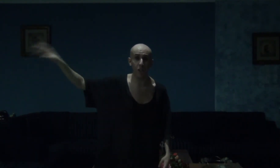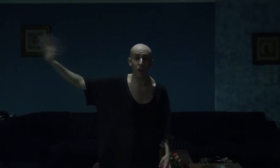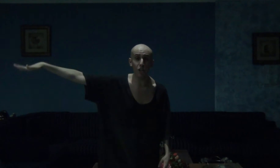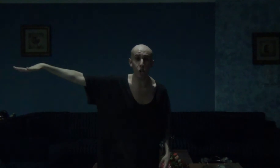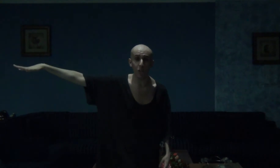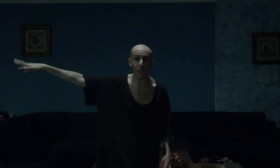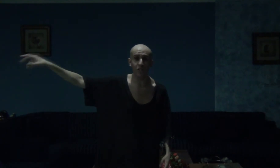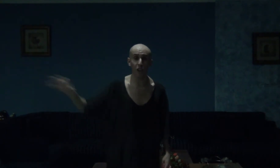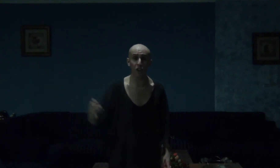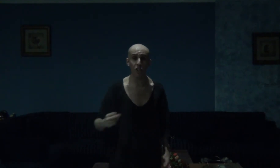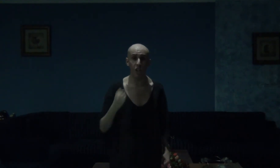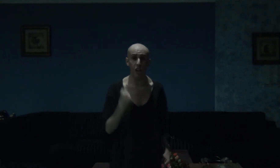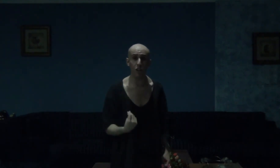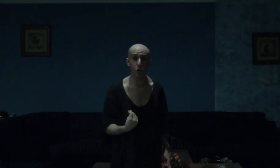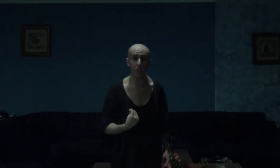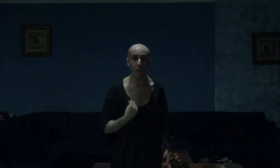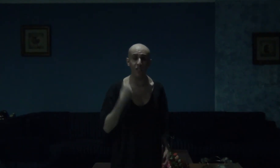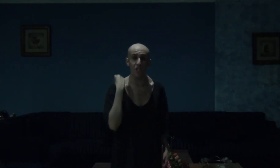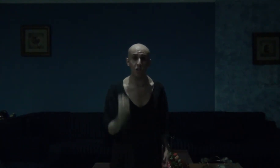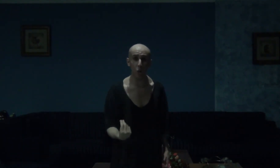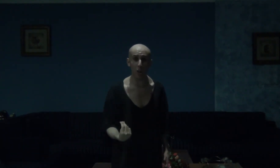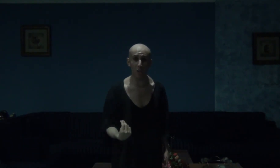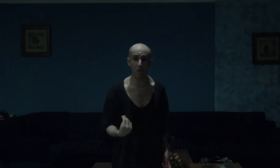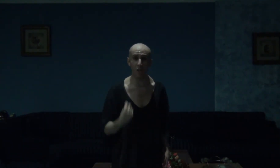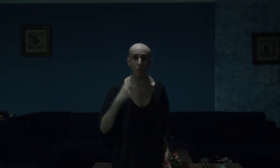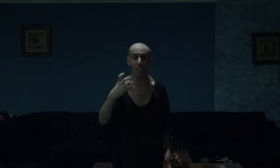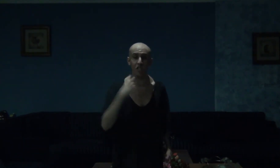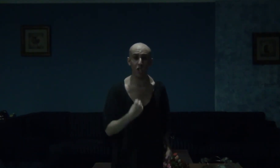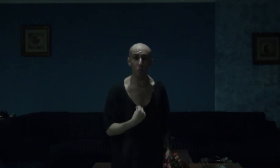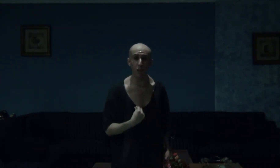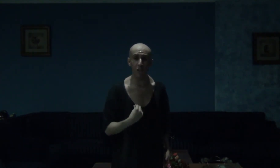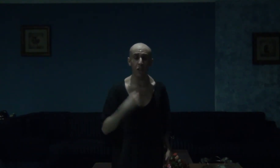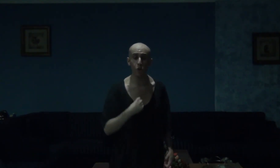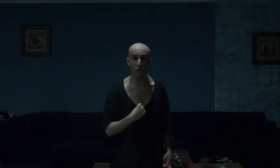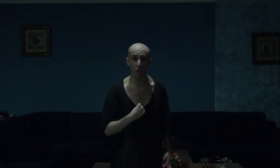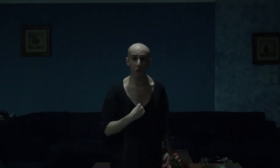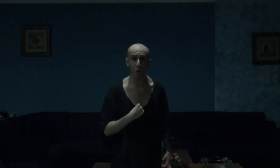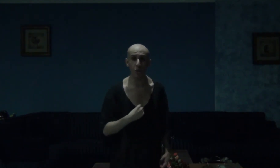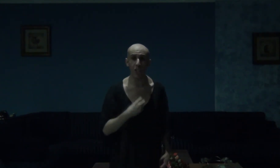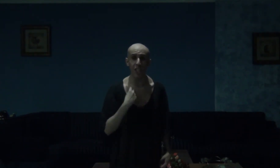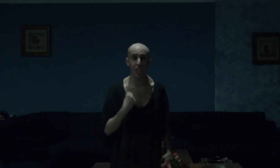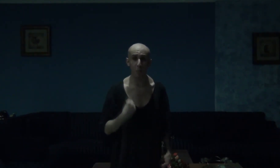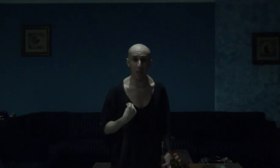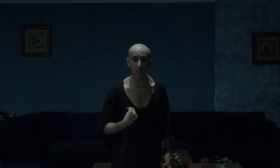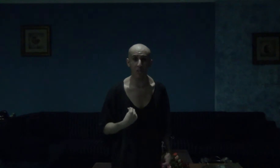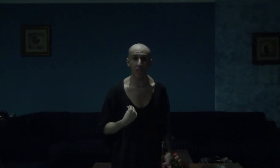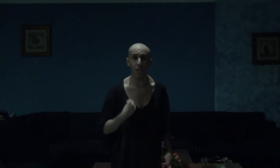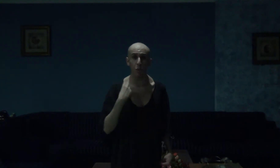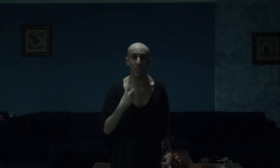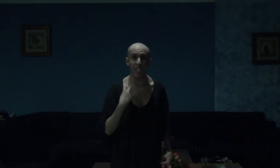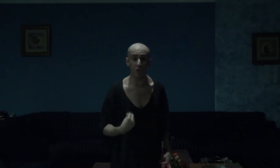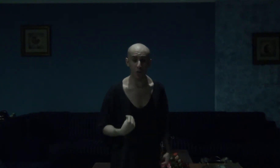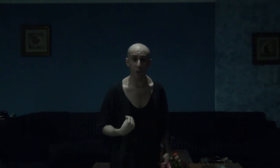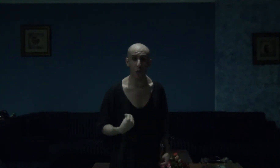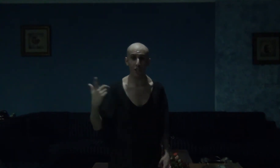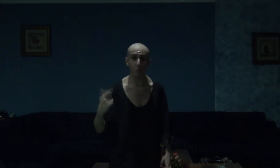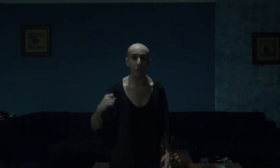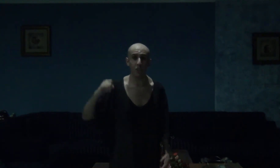Hargreaves. Banya Hargreaves is so awesome, and someone who yours truly can personally relate to, especially